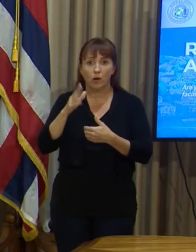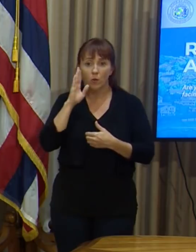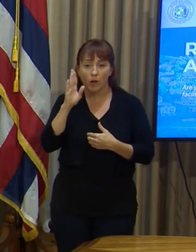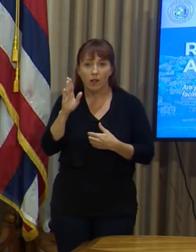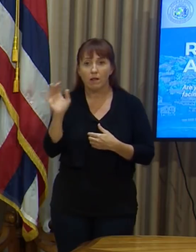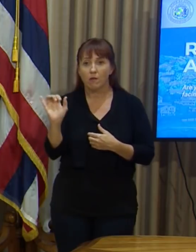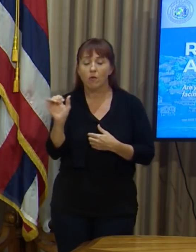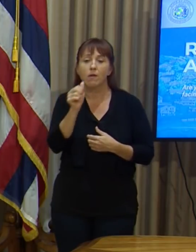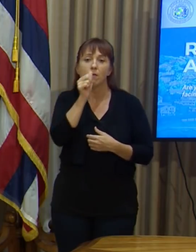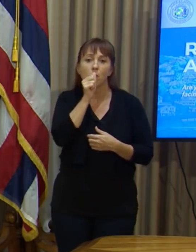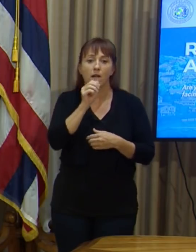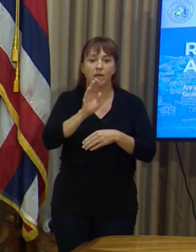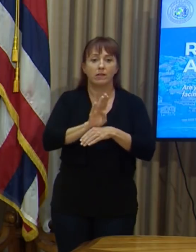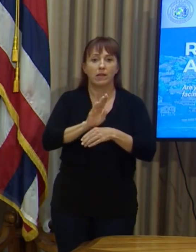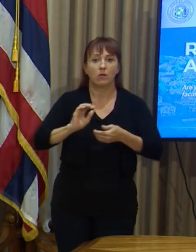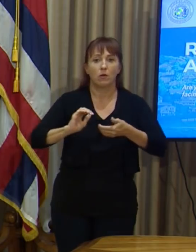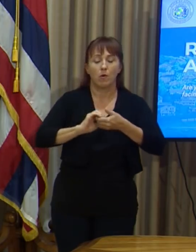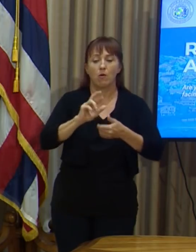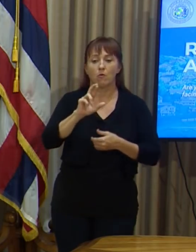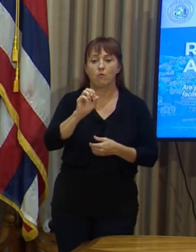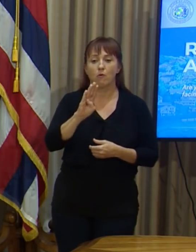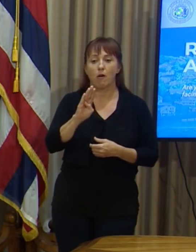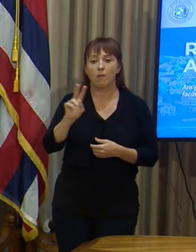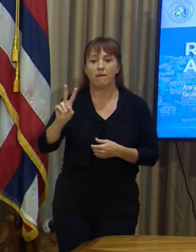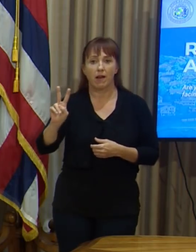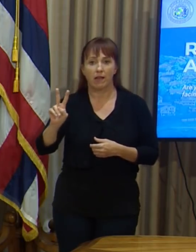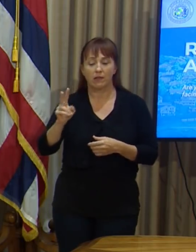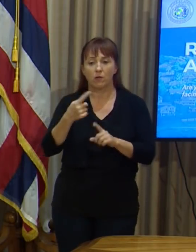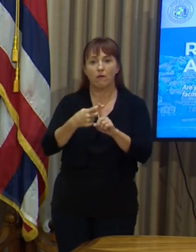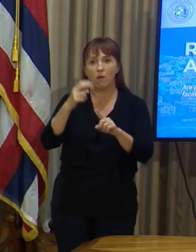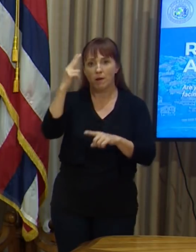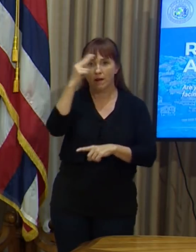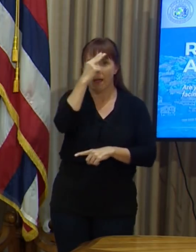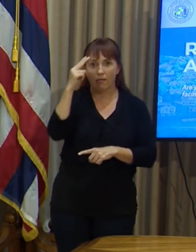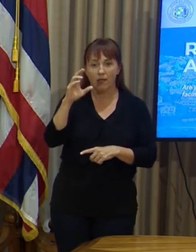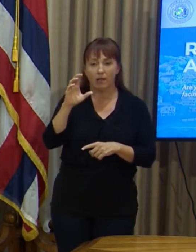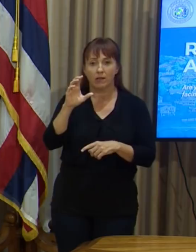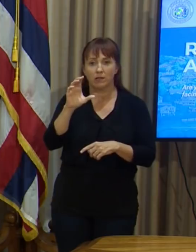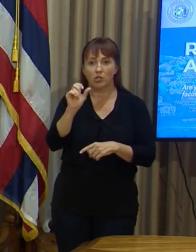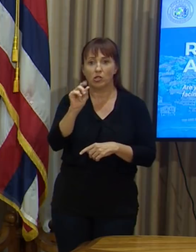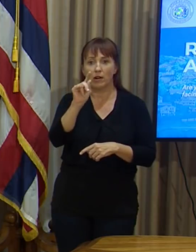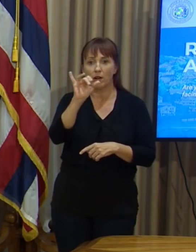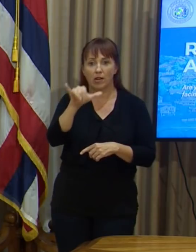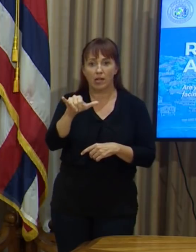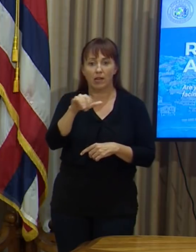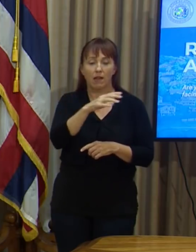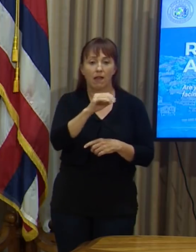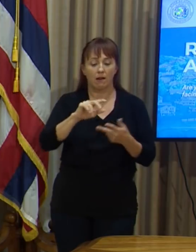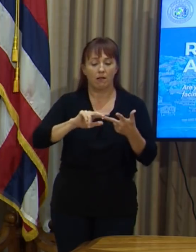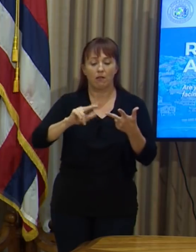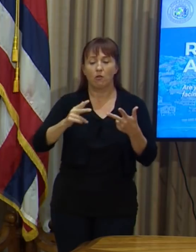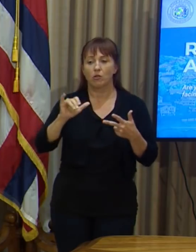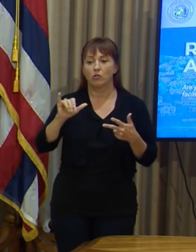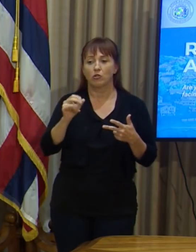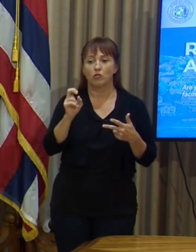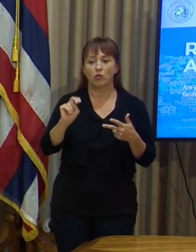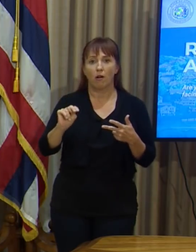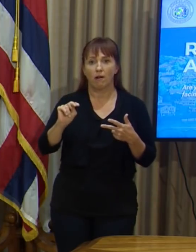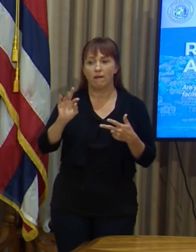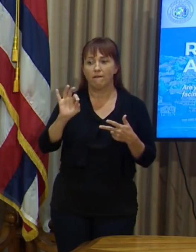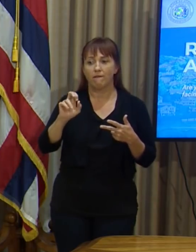private sector partners Rob Van Tassel from Catholic Charities and John Fink from Aloha United Way.